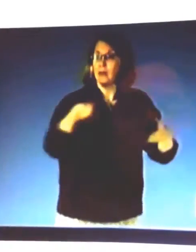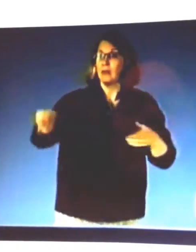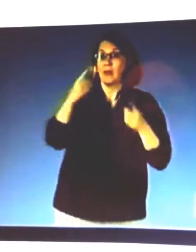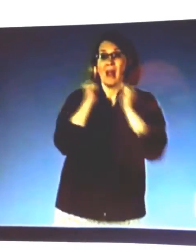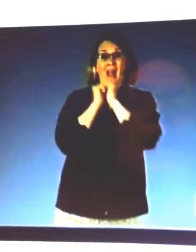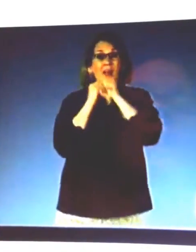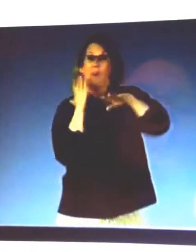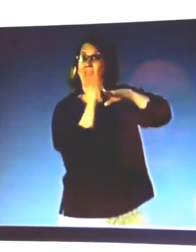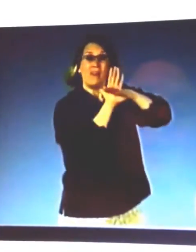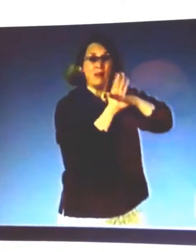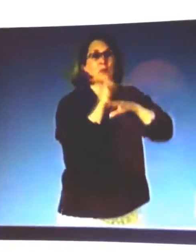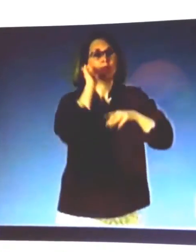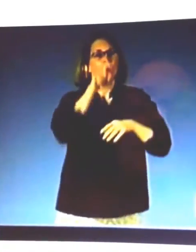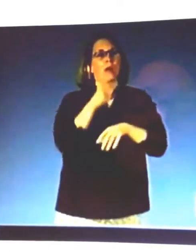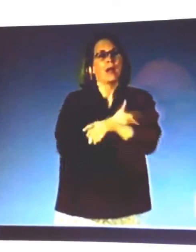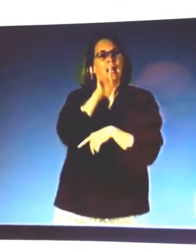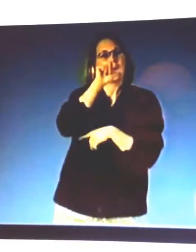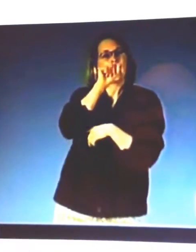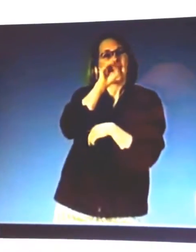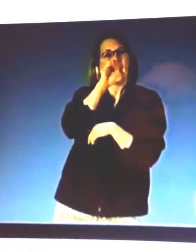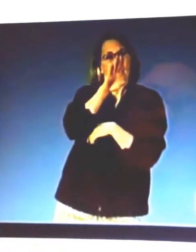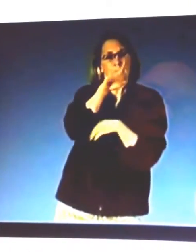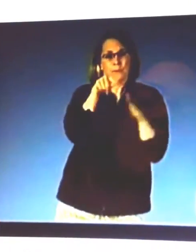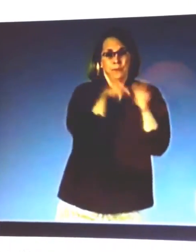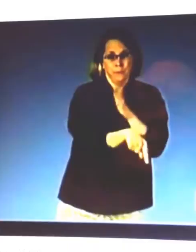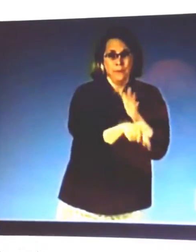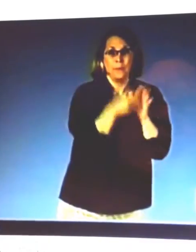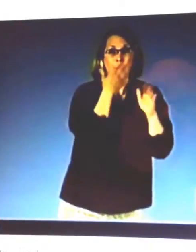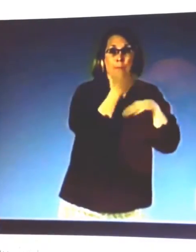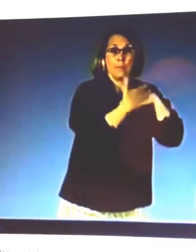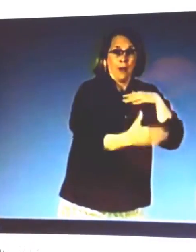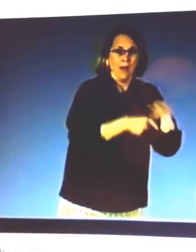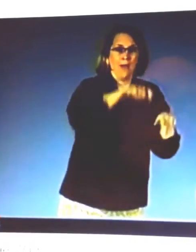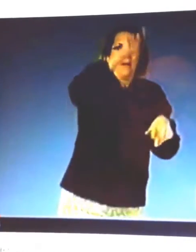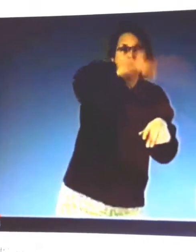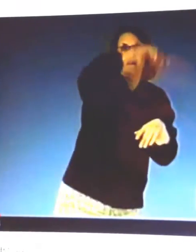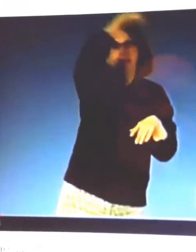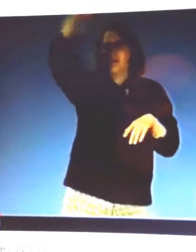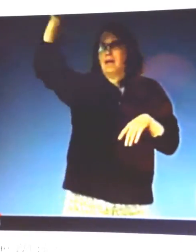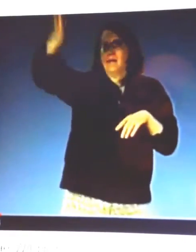Pharaoh, and told them that they could prevent this from happening to their family.